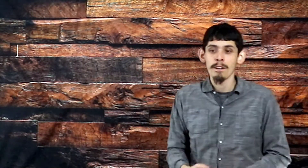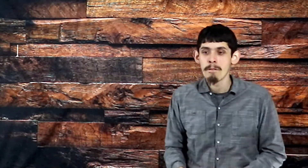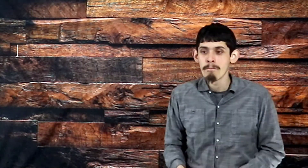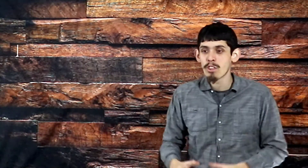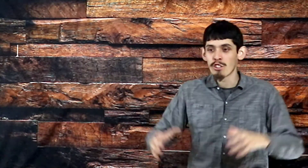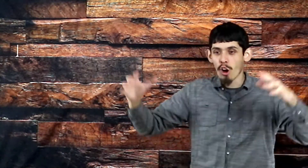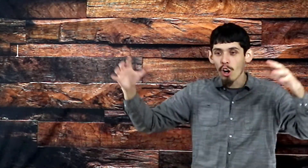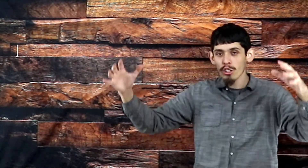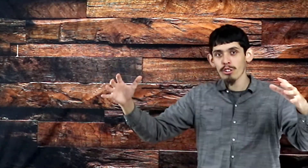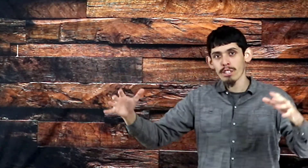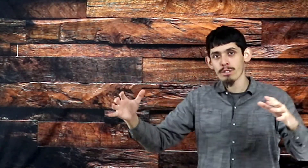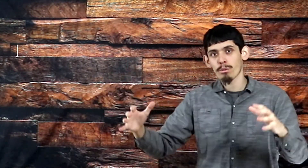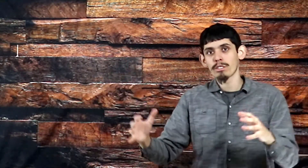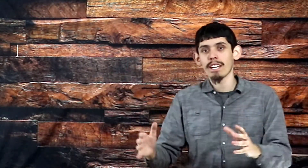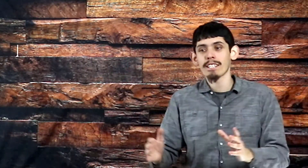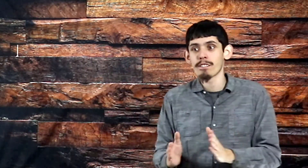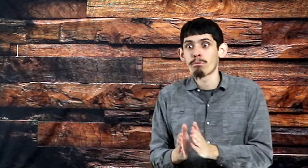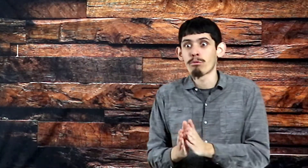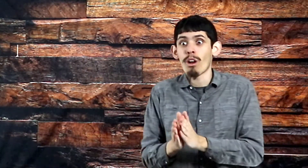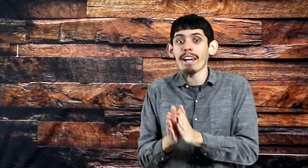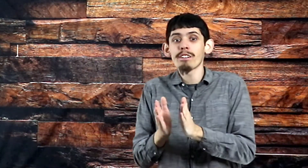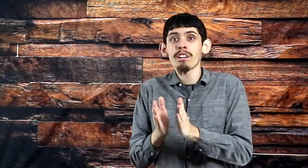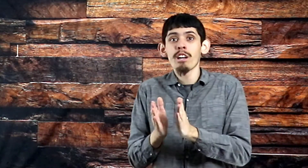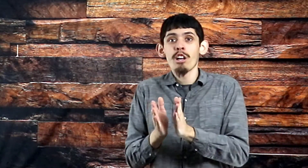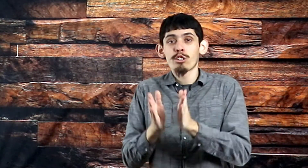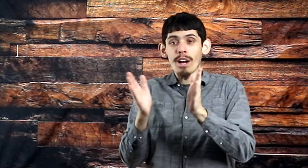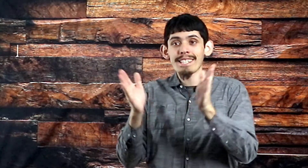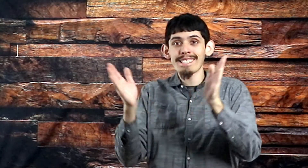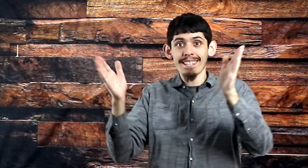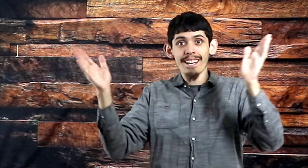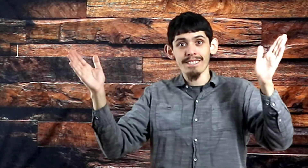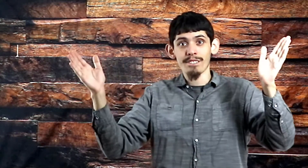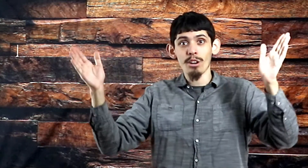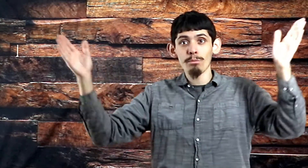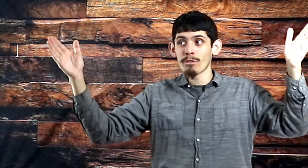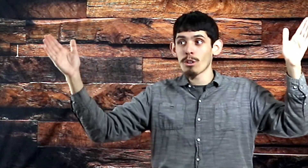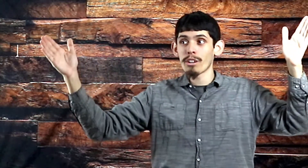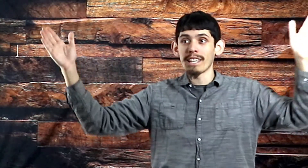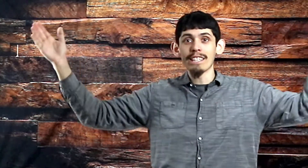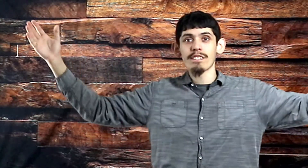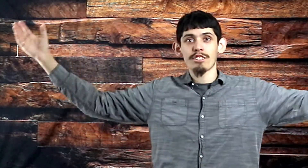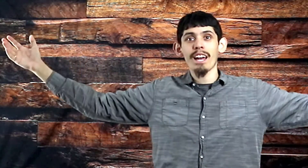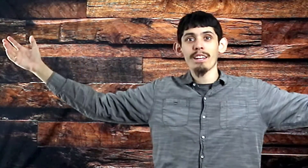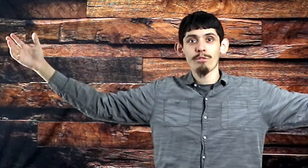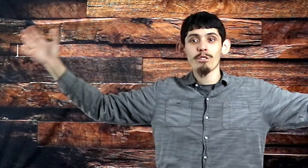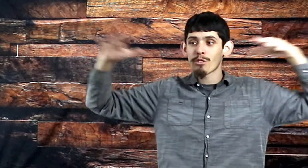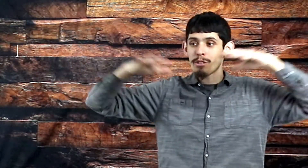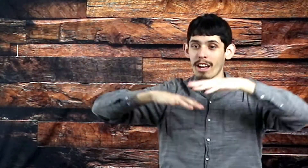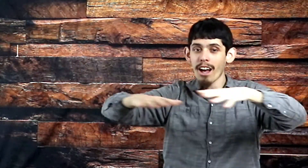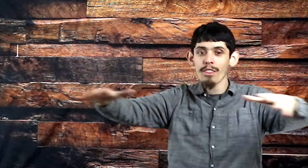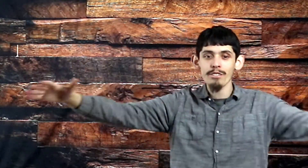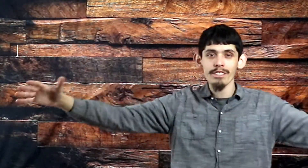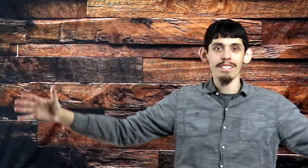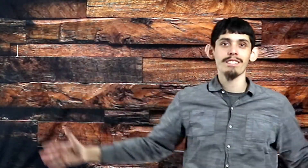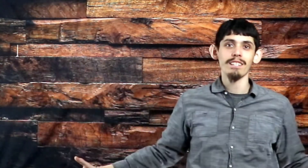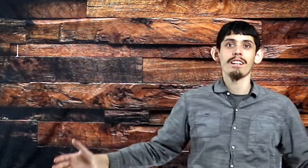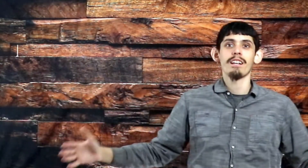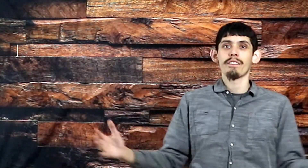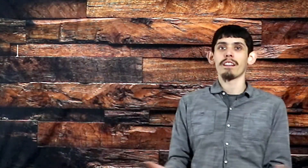The darker this world gets, the brighter Christ in us. The hope of glory is to shine forth so that others can see the light